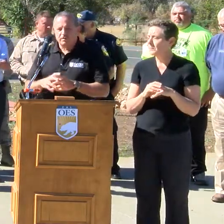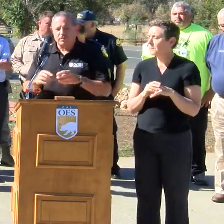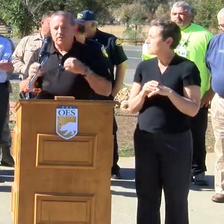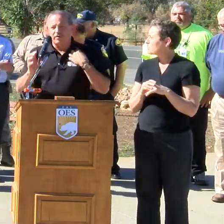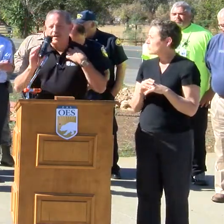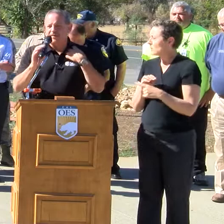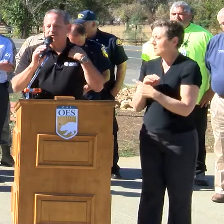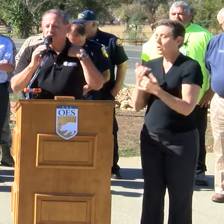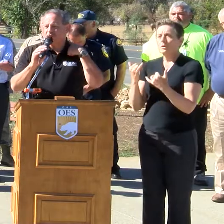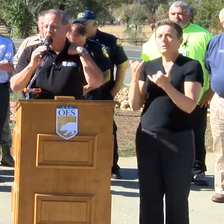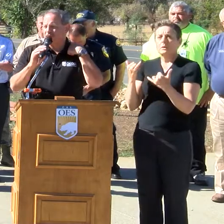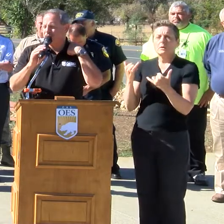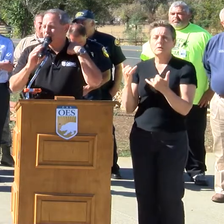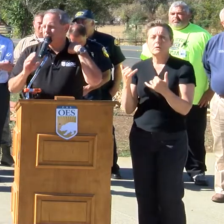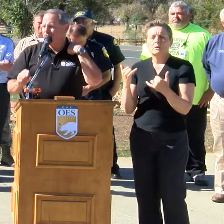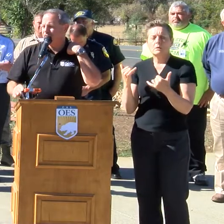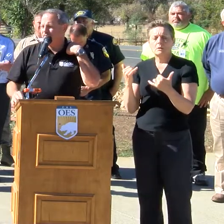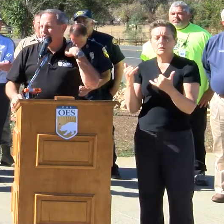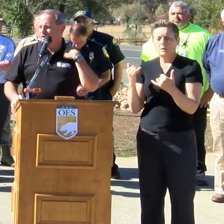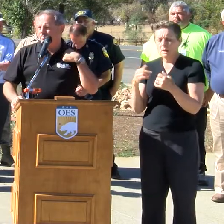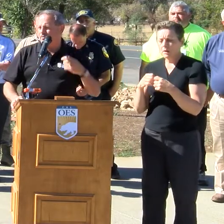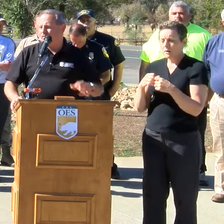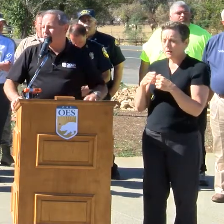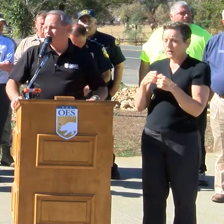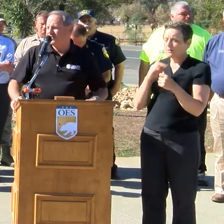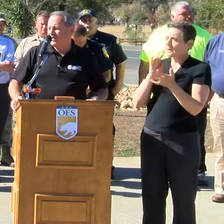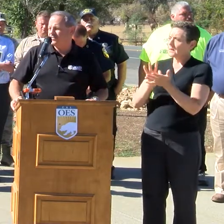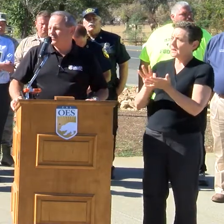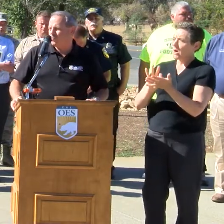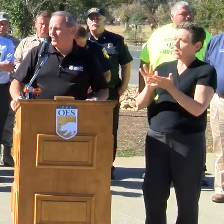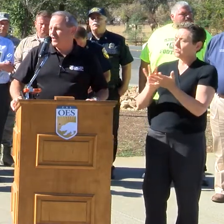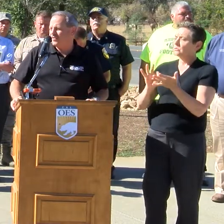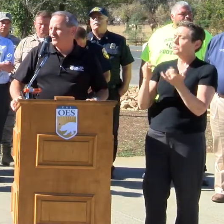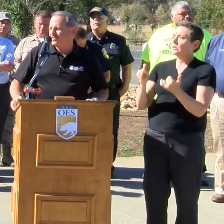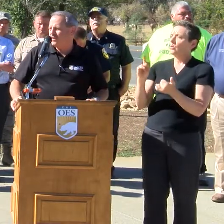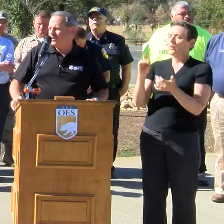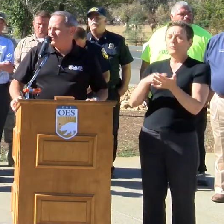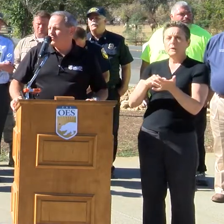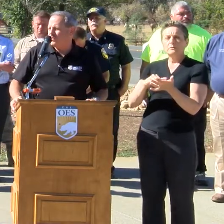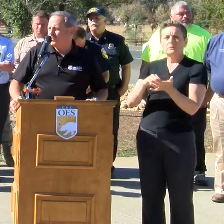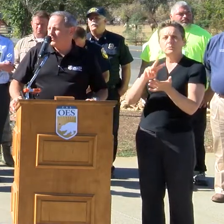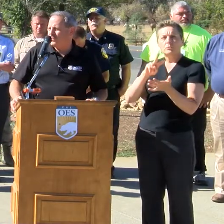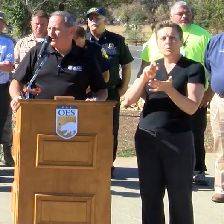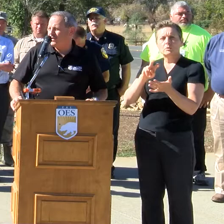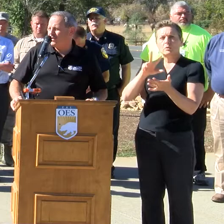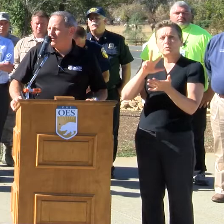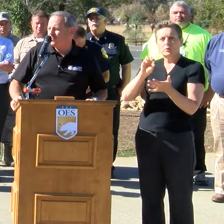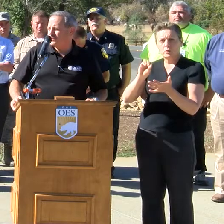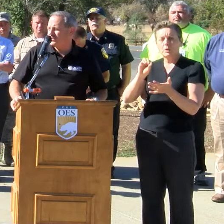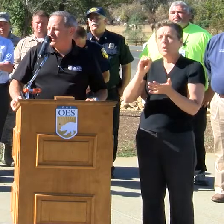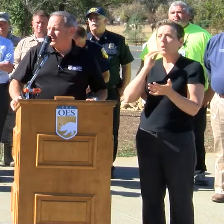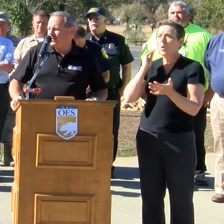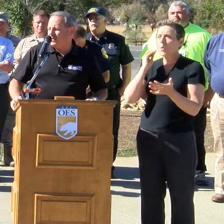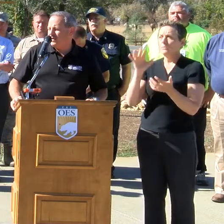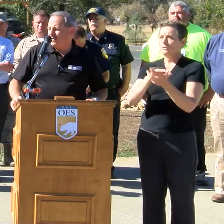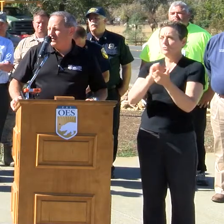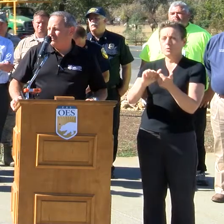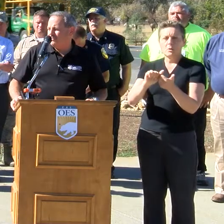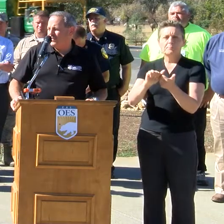So currently, think the count currently as today is 1,230 homes.